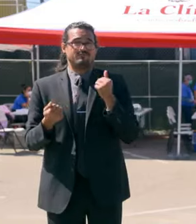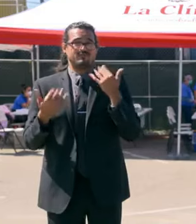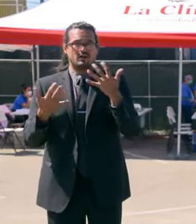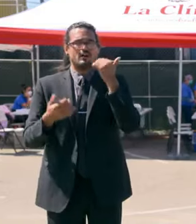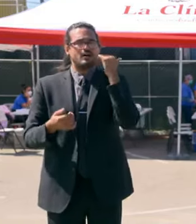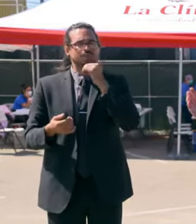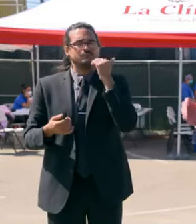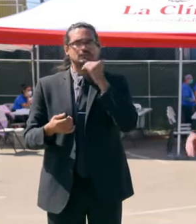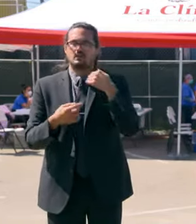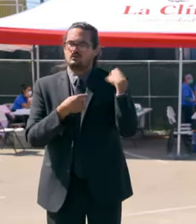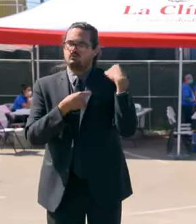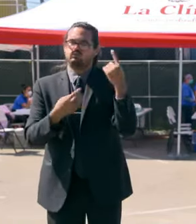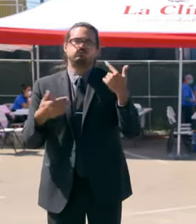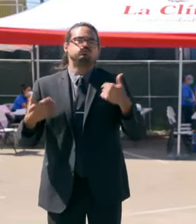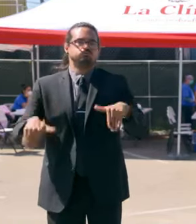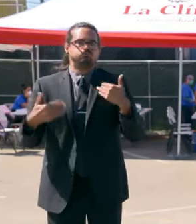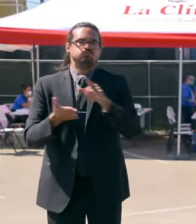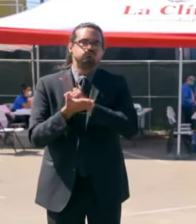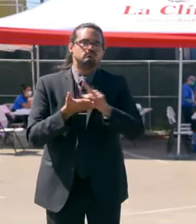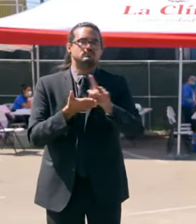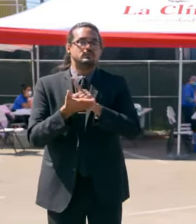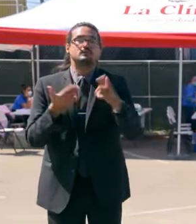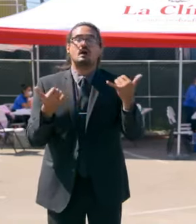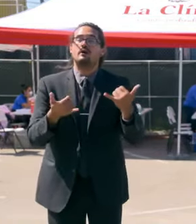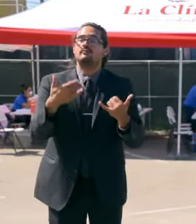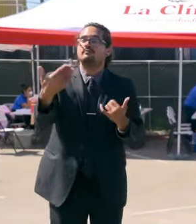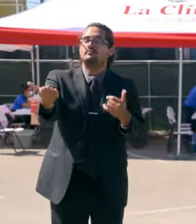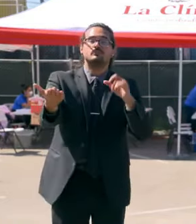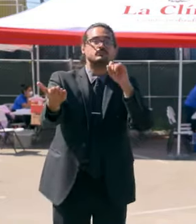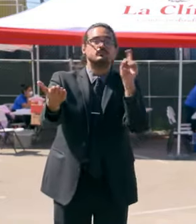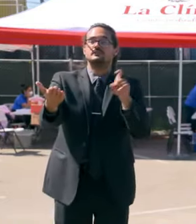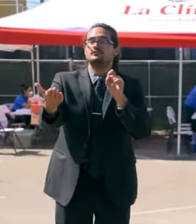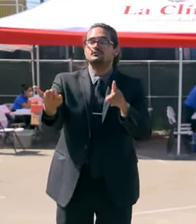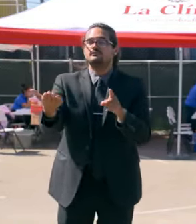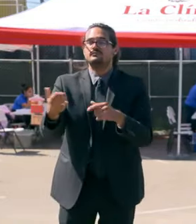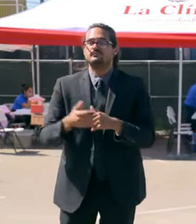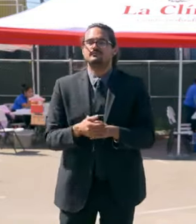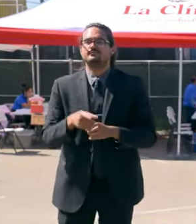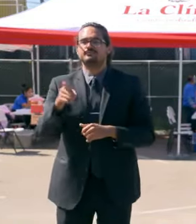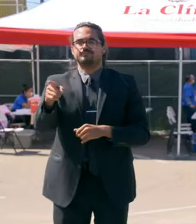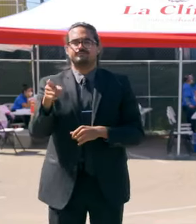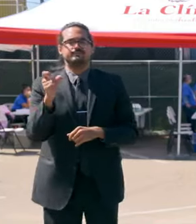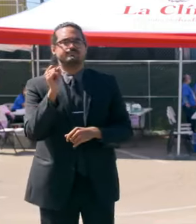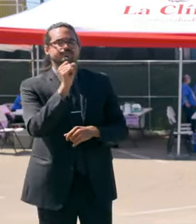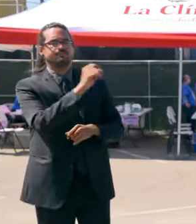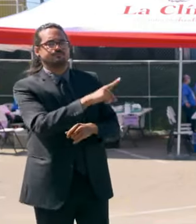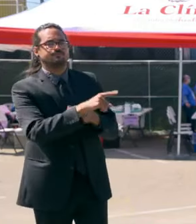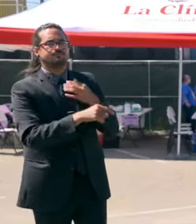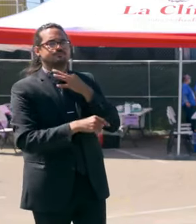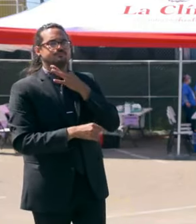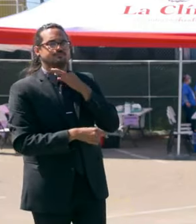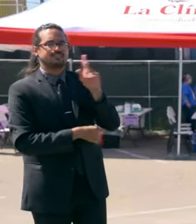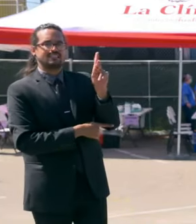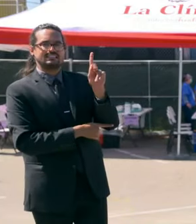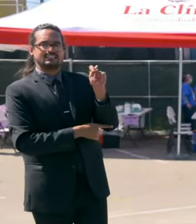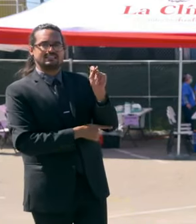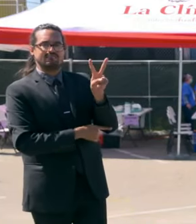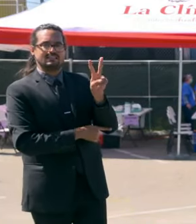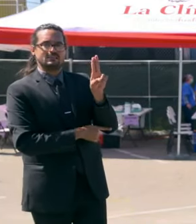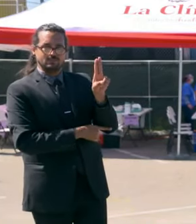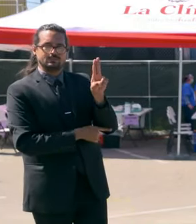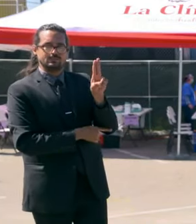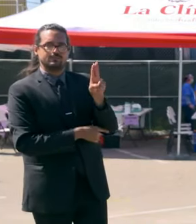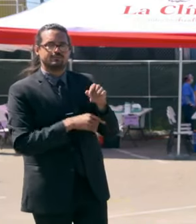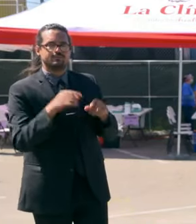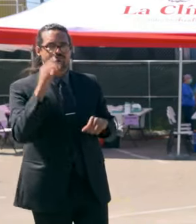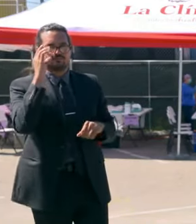of weeks. With that, we're, of course, here happy to answer any questions. Hey, Governor Greg Lee from KTVU. Thanks for taking our questions. A couple